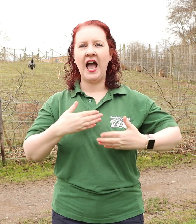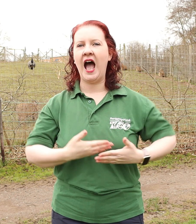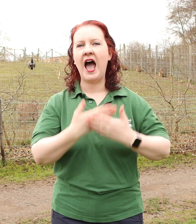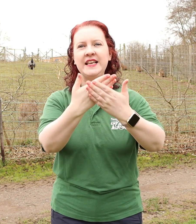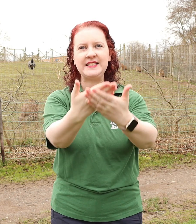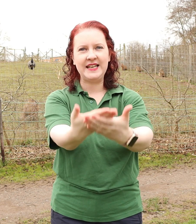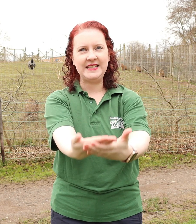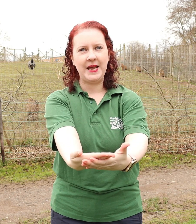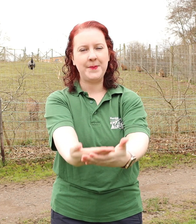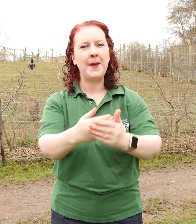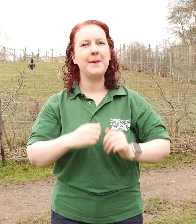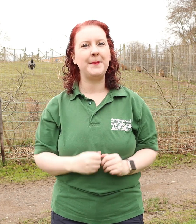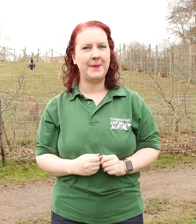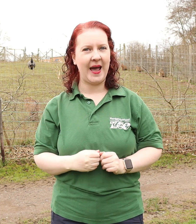I sent him back.